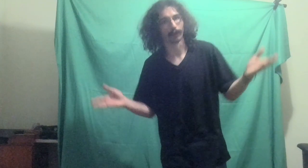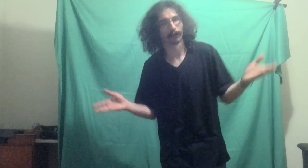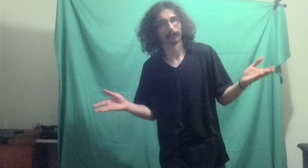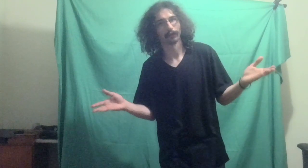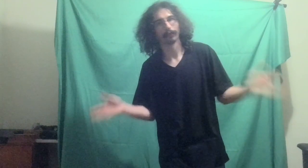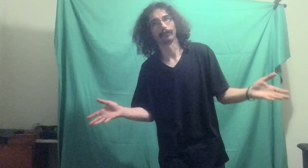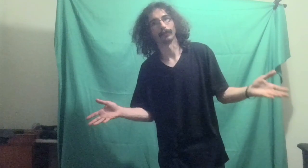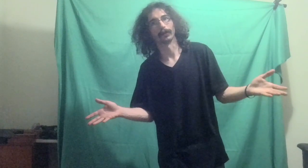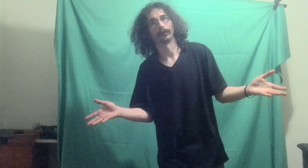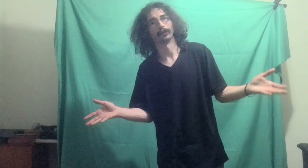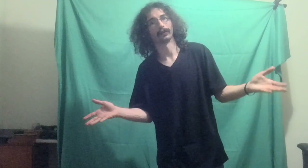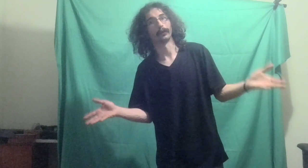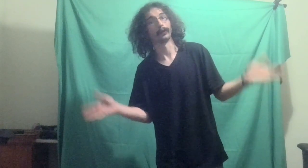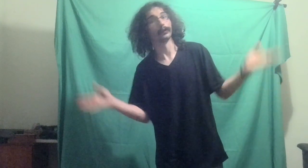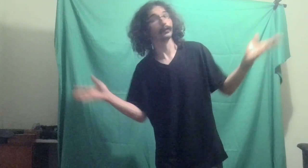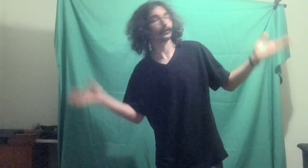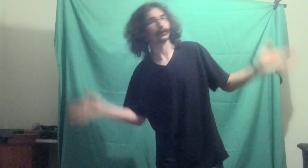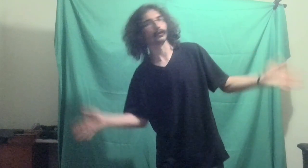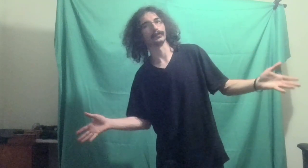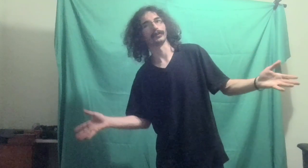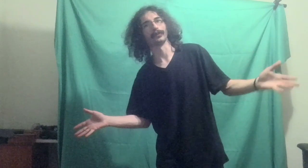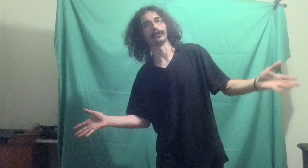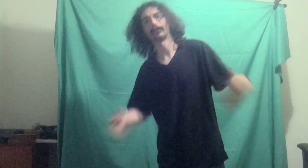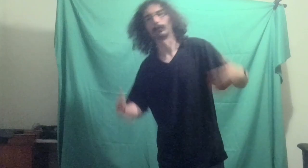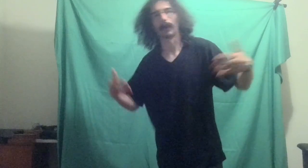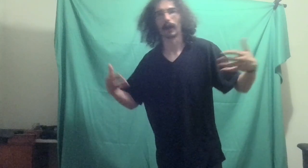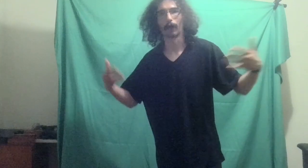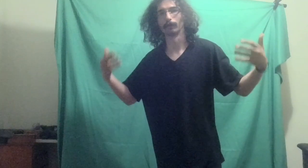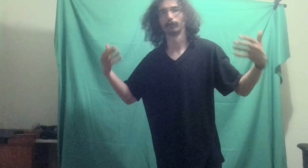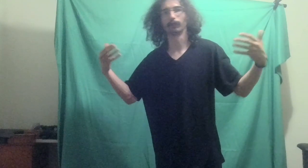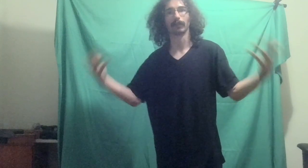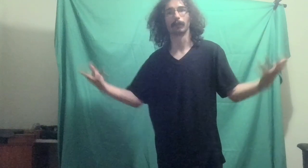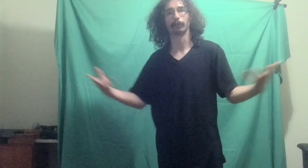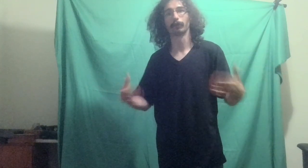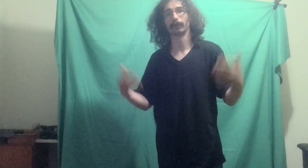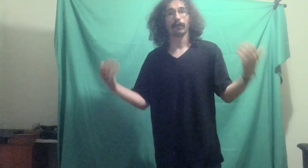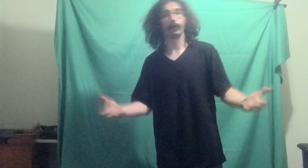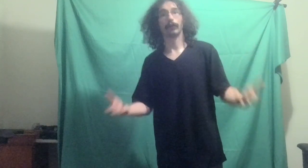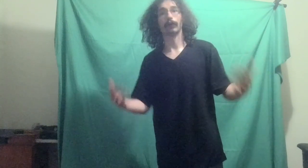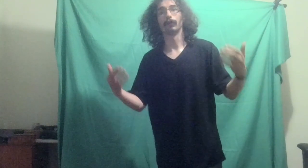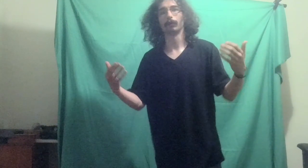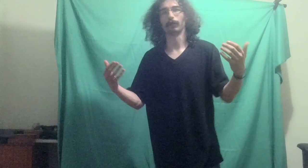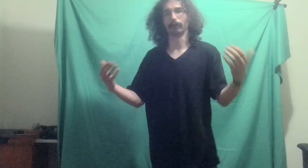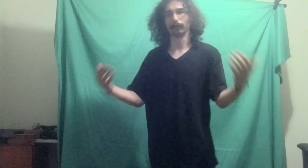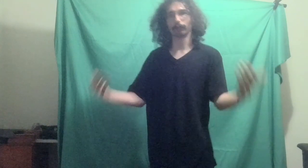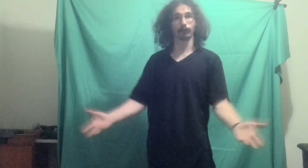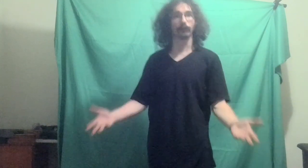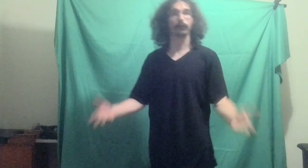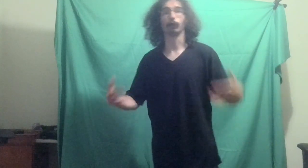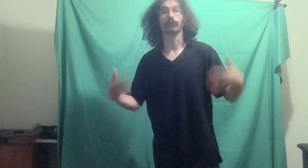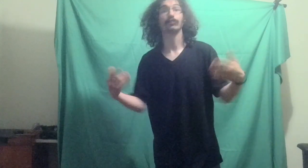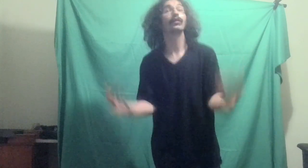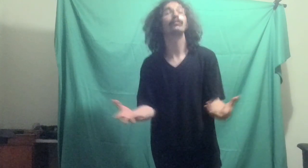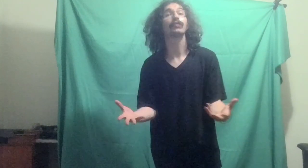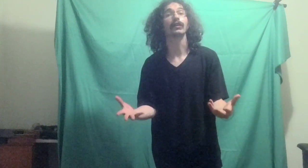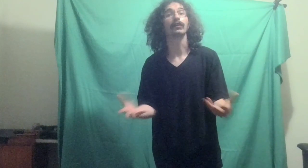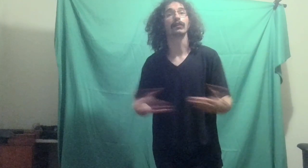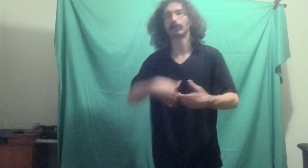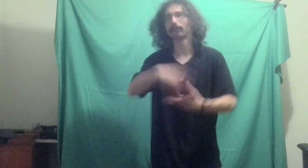this video is out on August 17th, and why I always do a celebratory video or stream or something, giveaway,